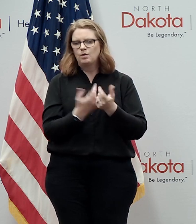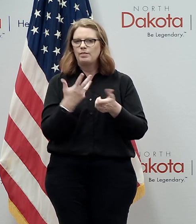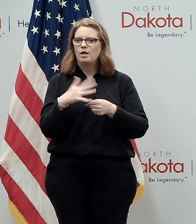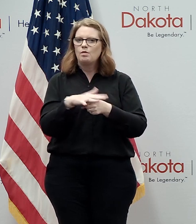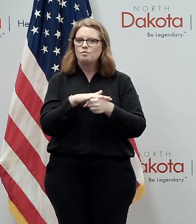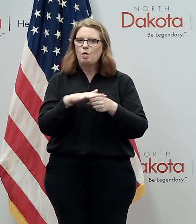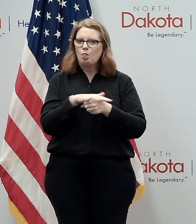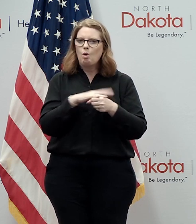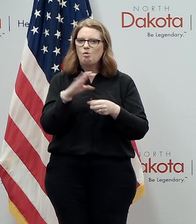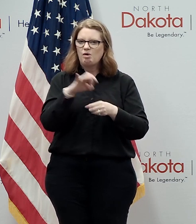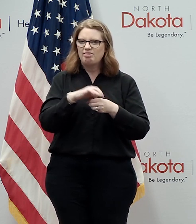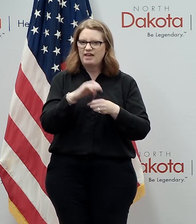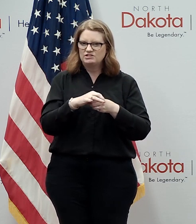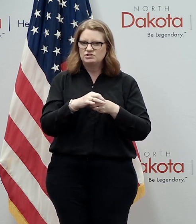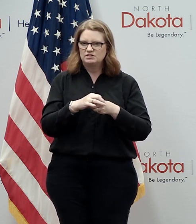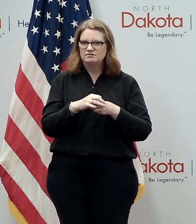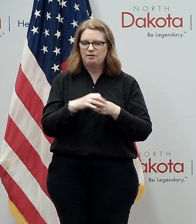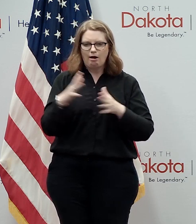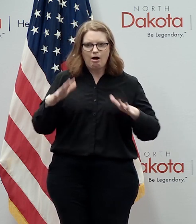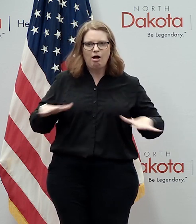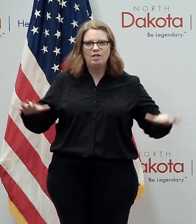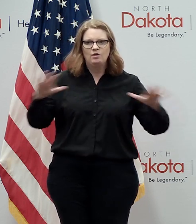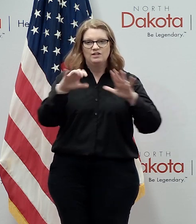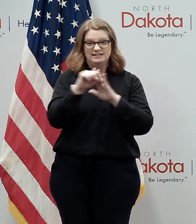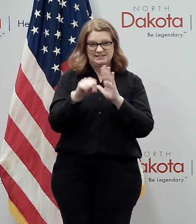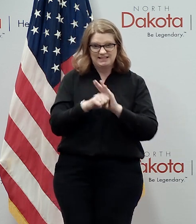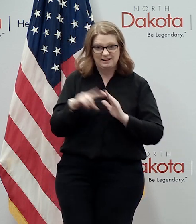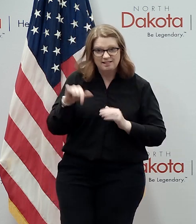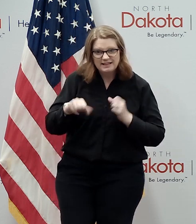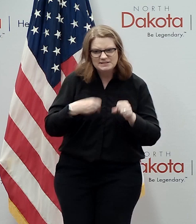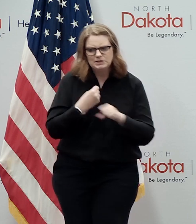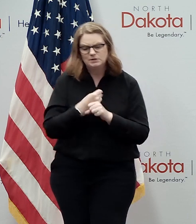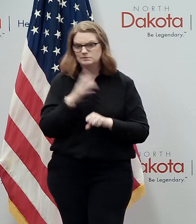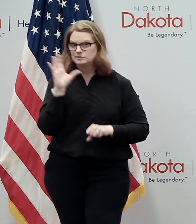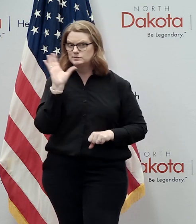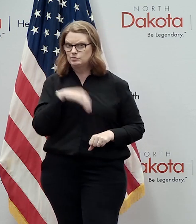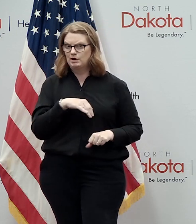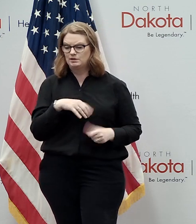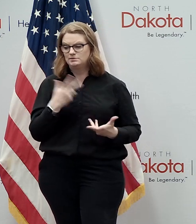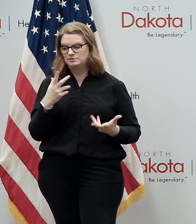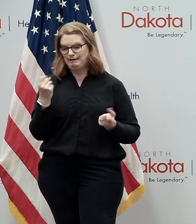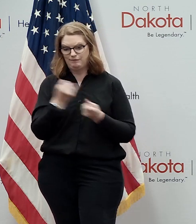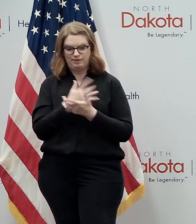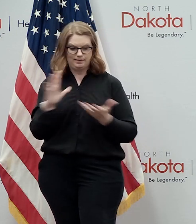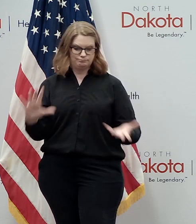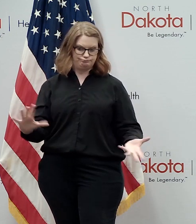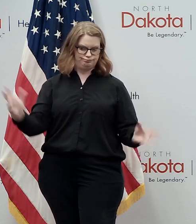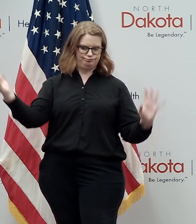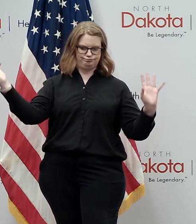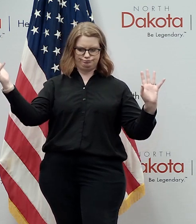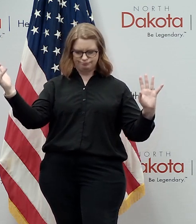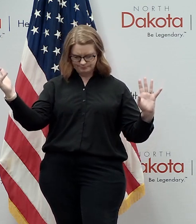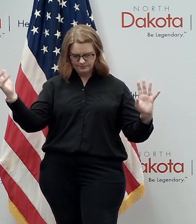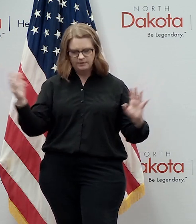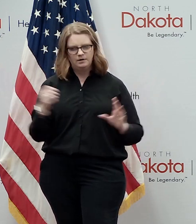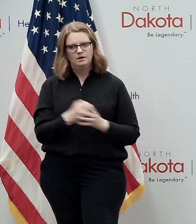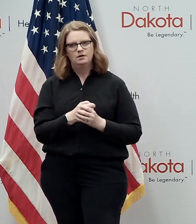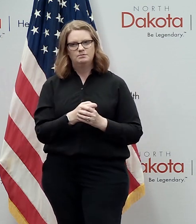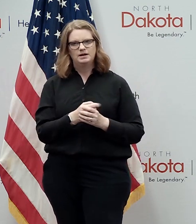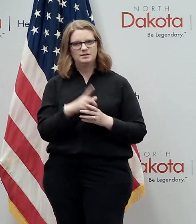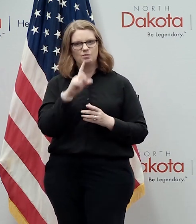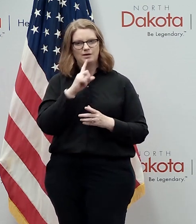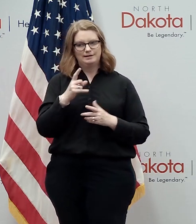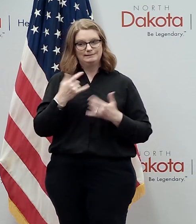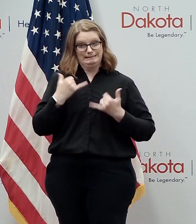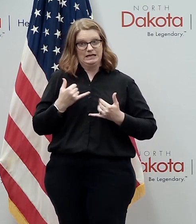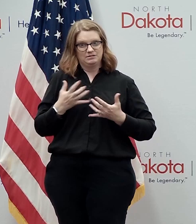process across our state we know this was an unusual year uh and i want to thank the uh but there's still a lot of work going on behind